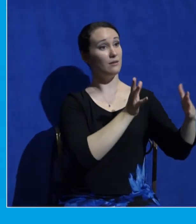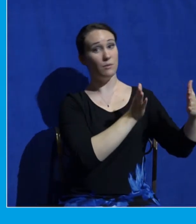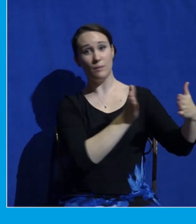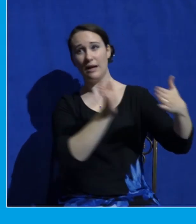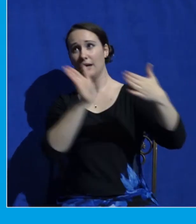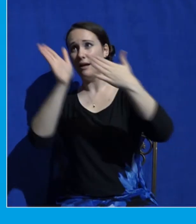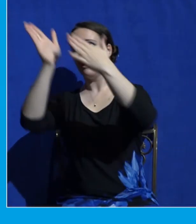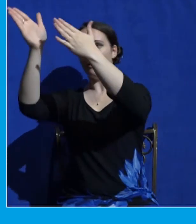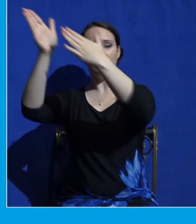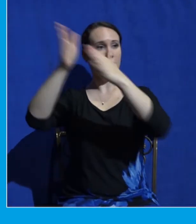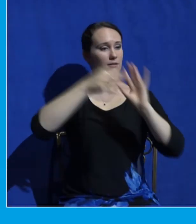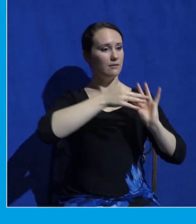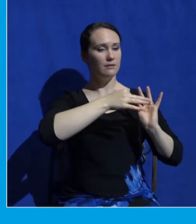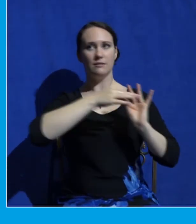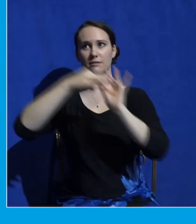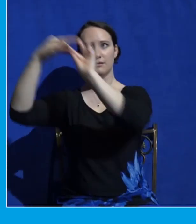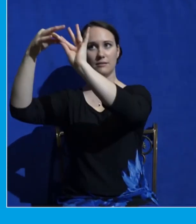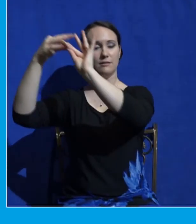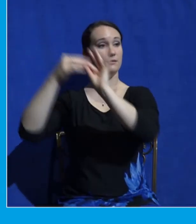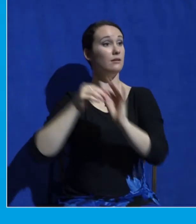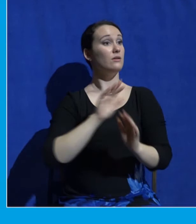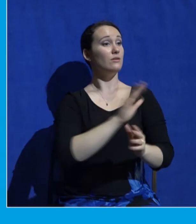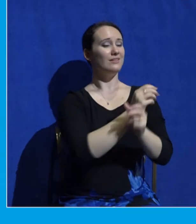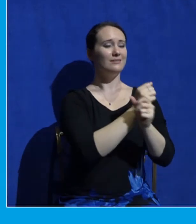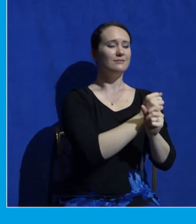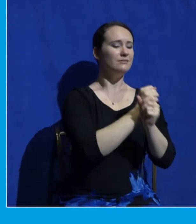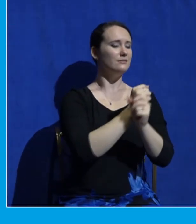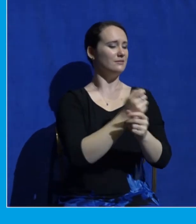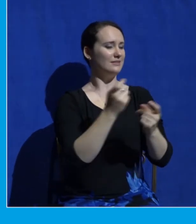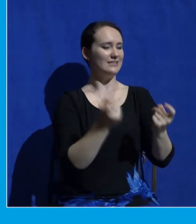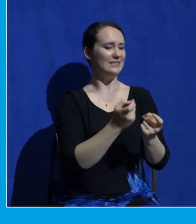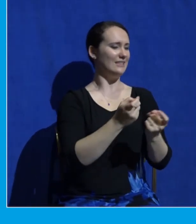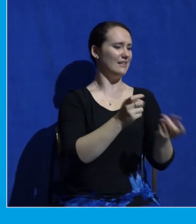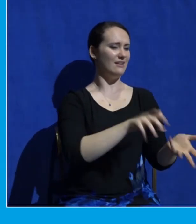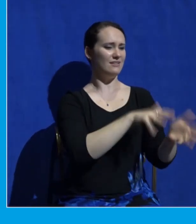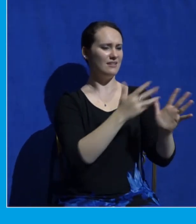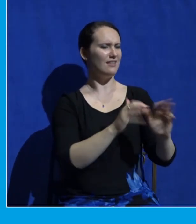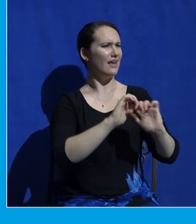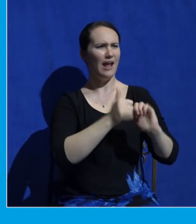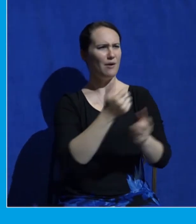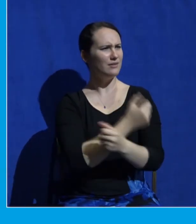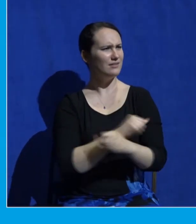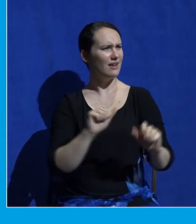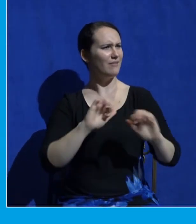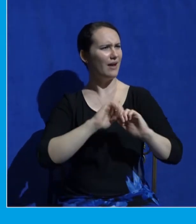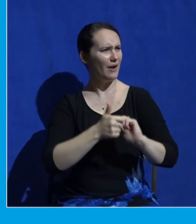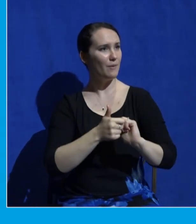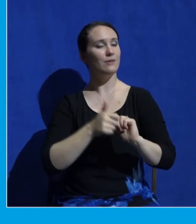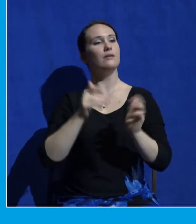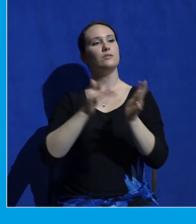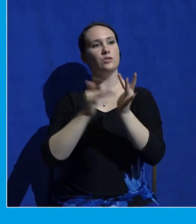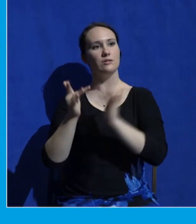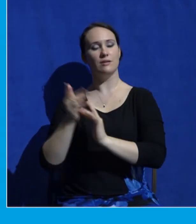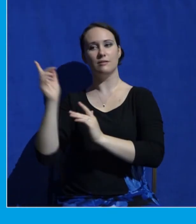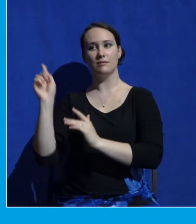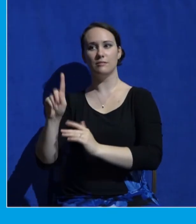that possible to be saved from sin and death? I'm glad you asked. It's what he accomplished at Jerusalem. What's waiting for Jesus in Jerusalem?